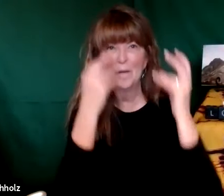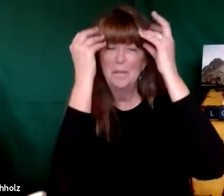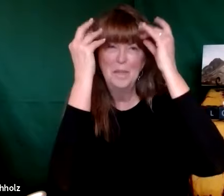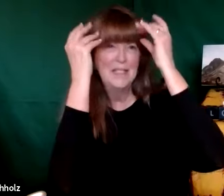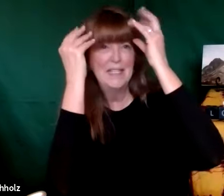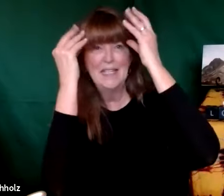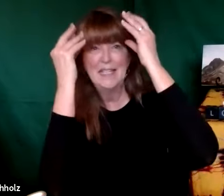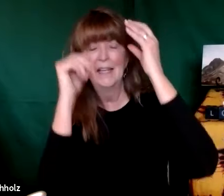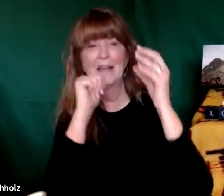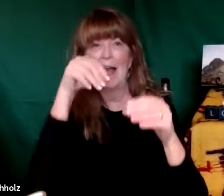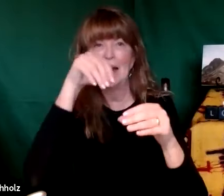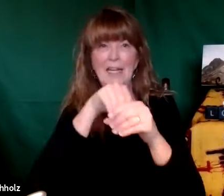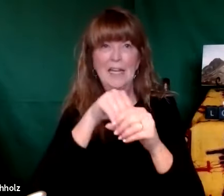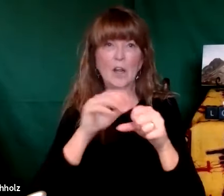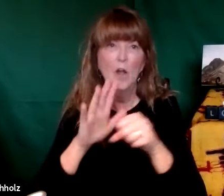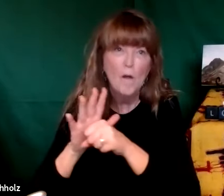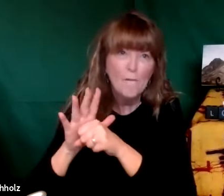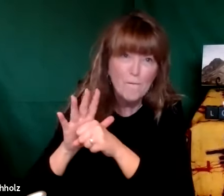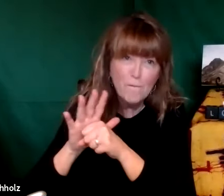often don't see it if our minds are too preoccupied